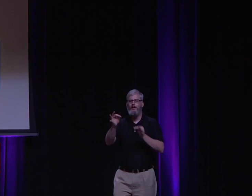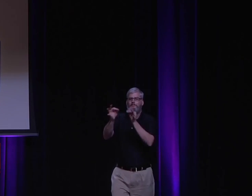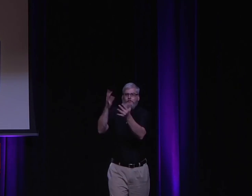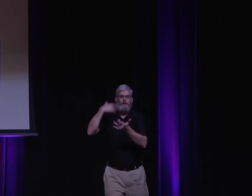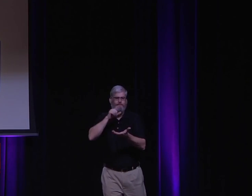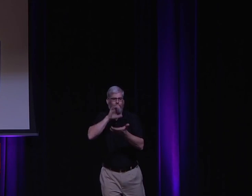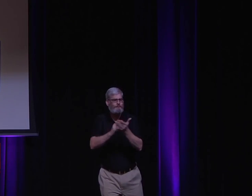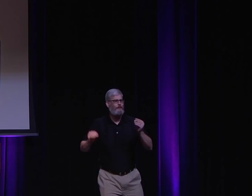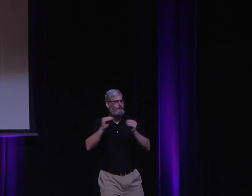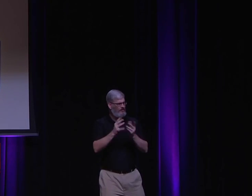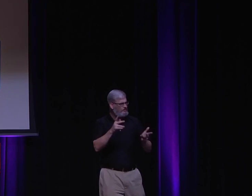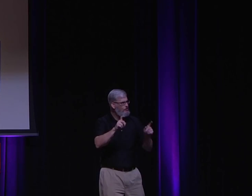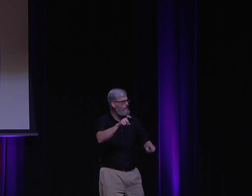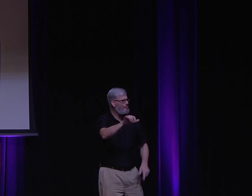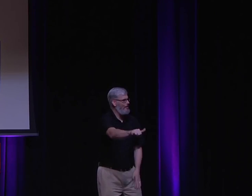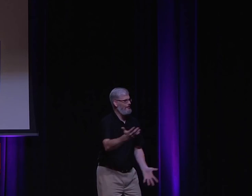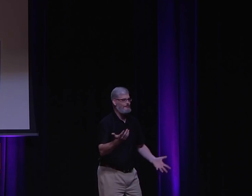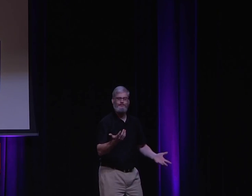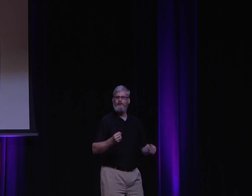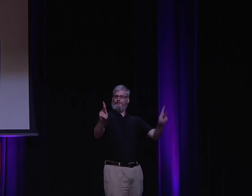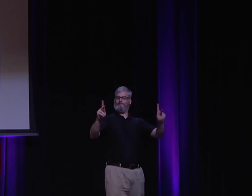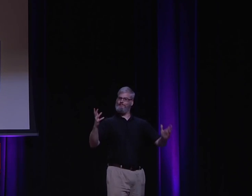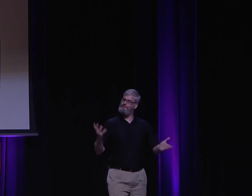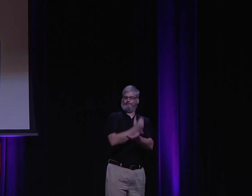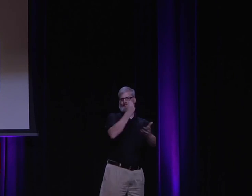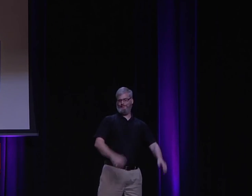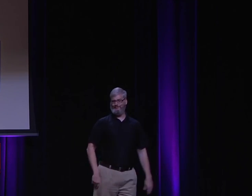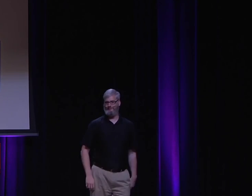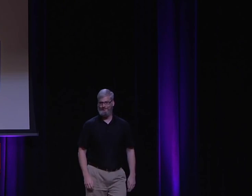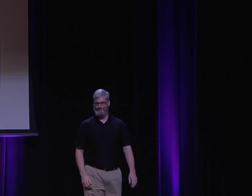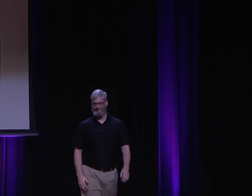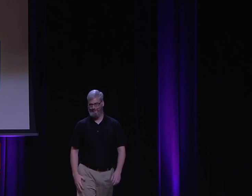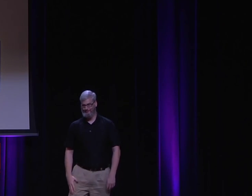it articulated a lot of the thoughts that people were having.